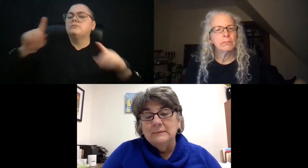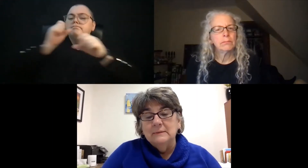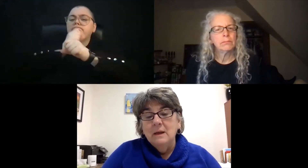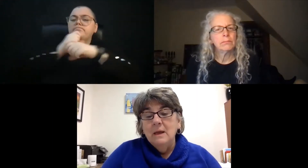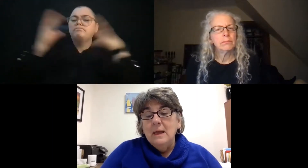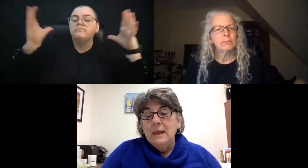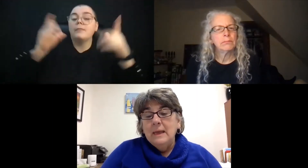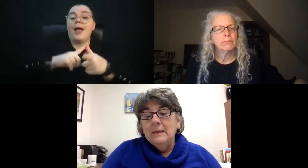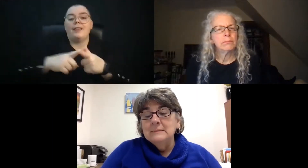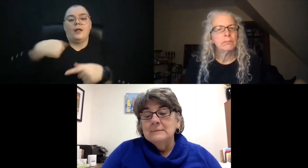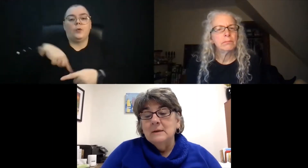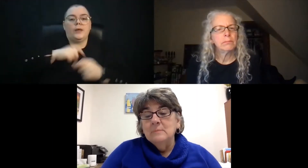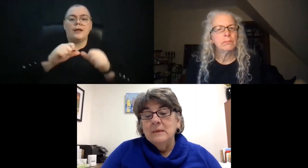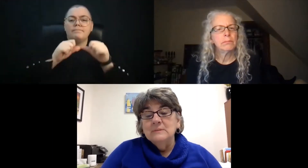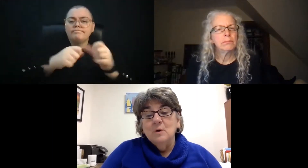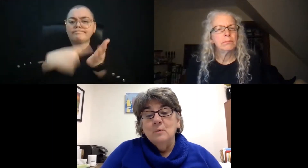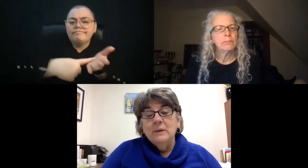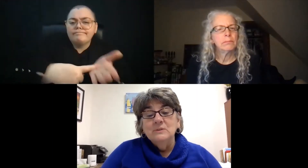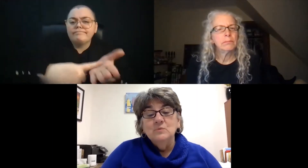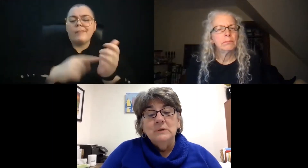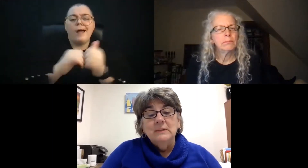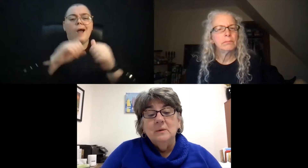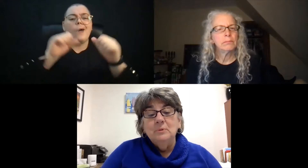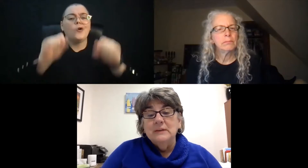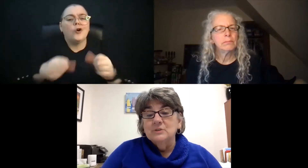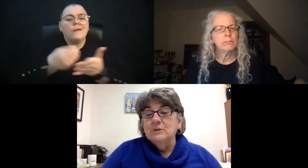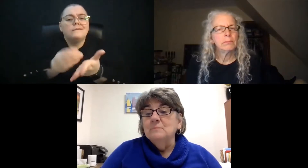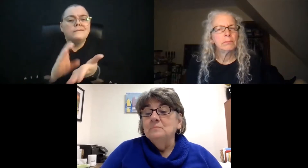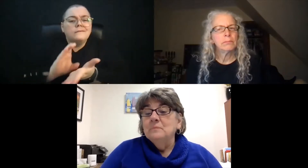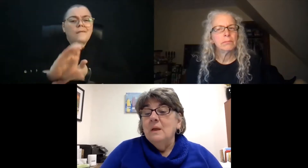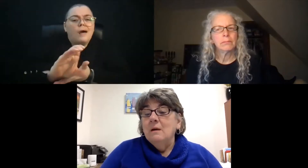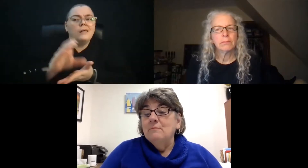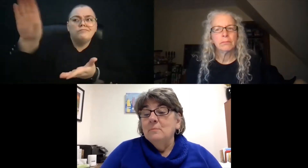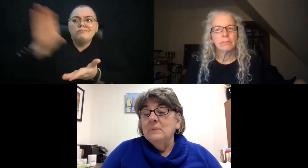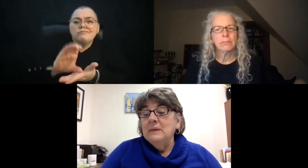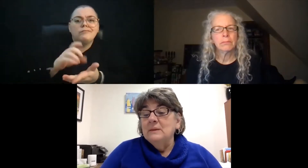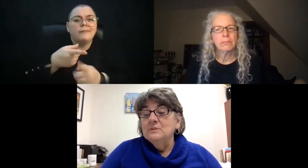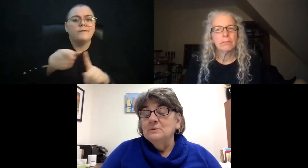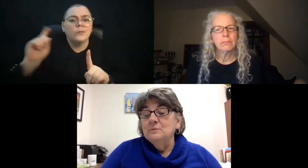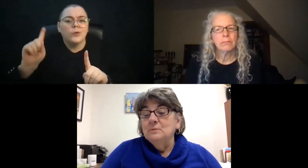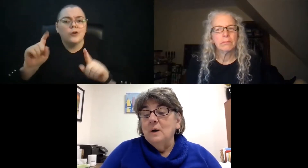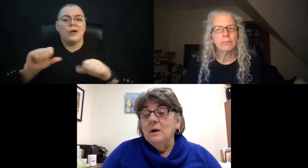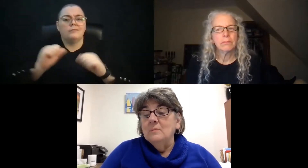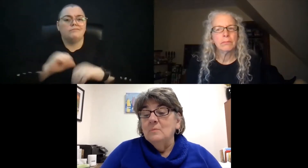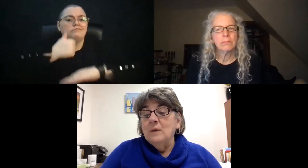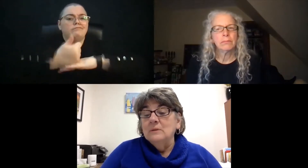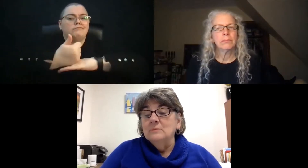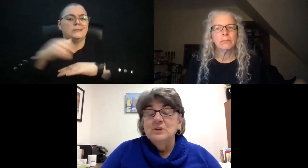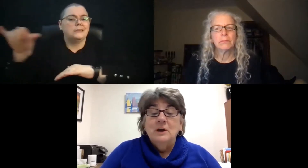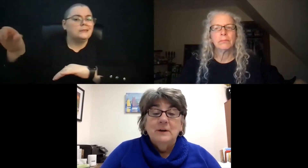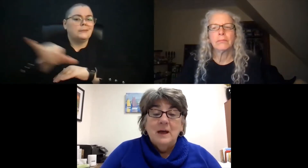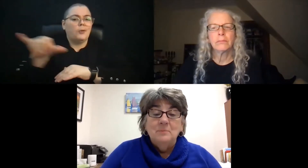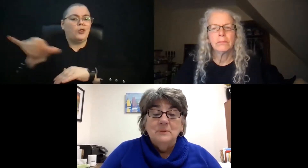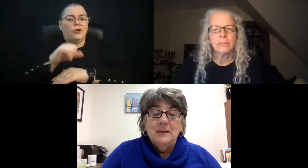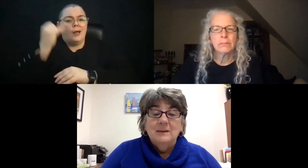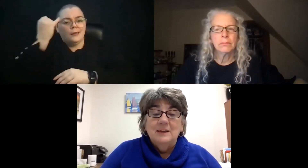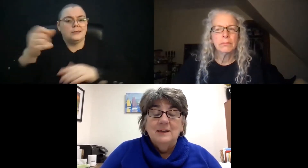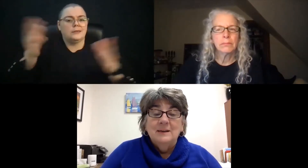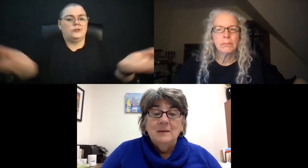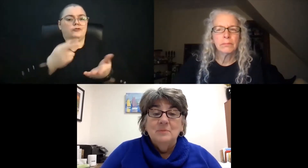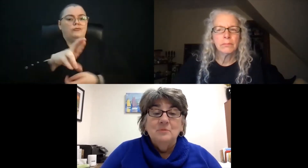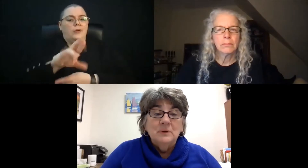Rhode Island. And, and so it is really a pleasure for me to welcome Sharon Applegate.